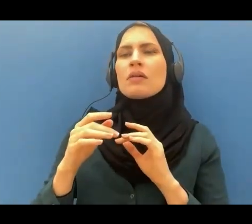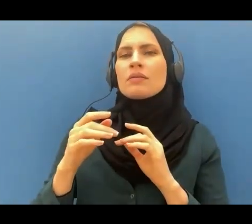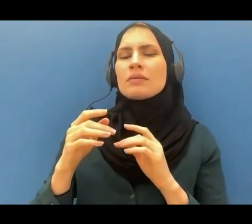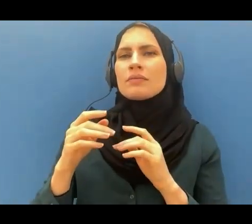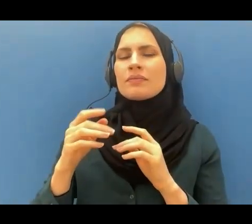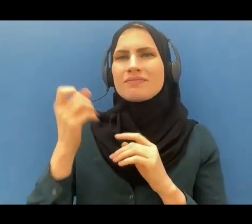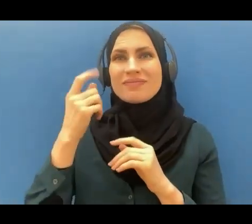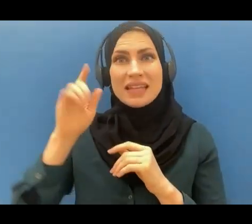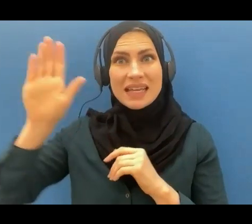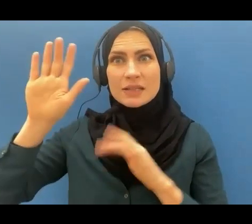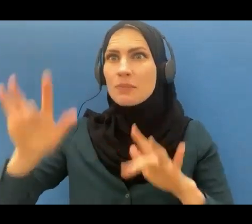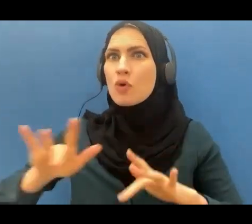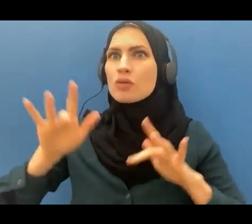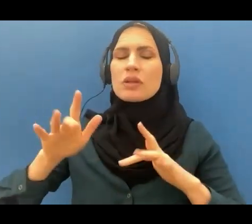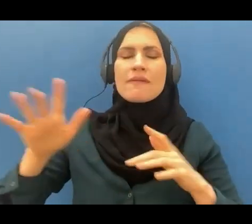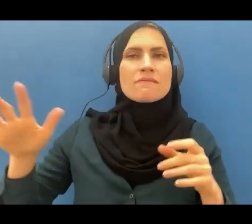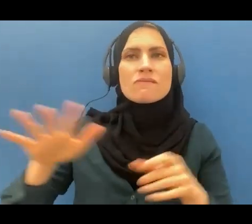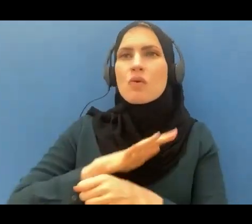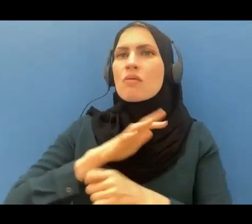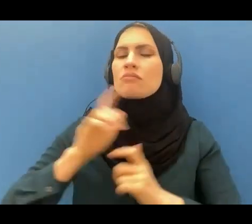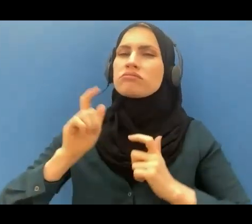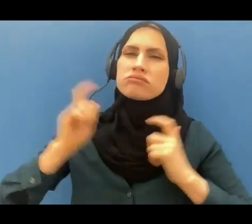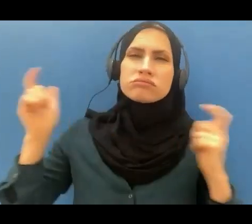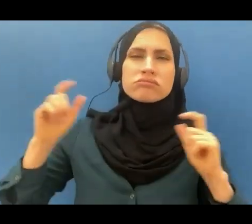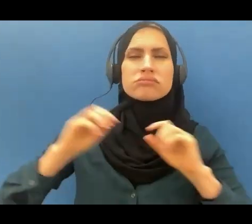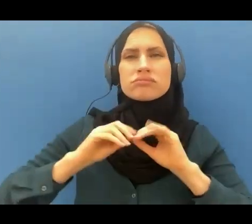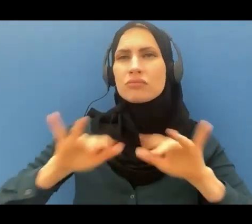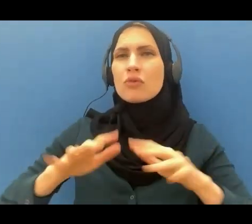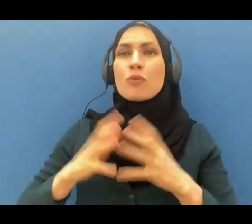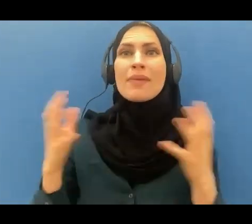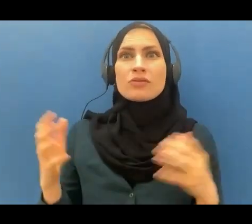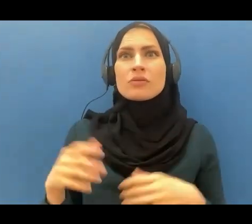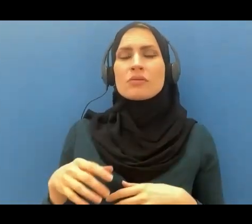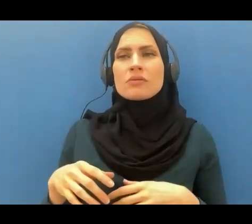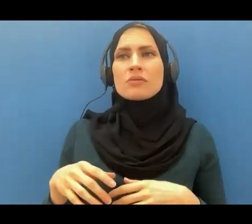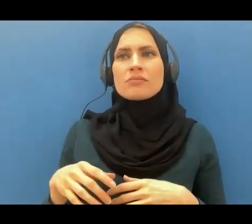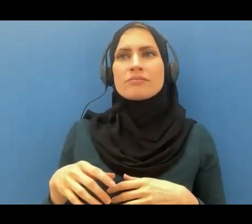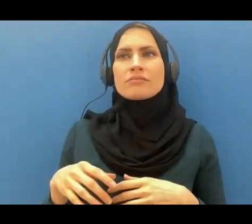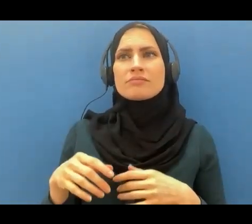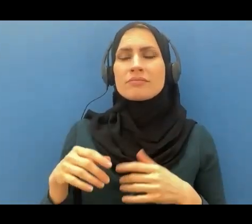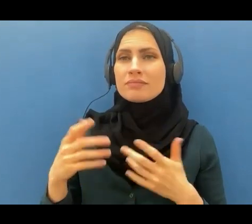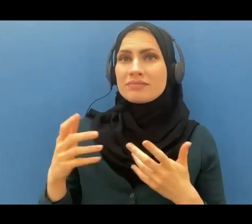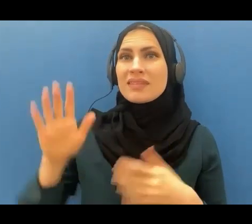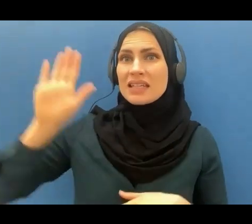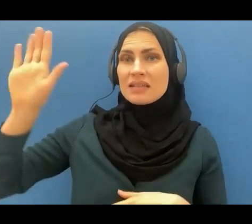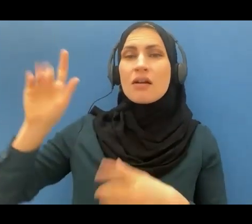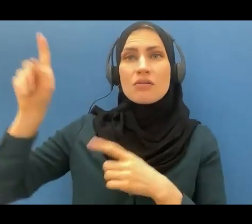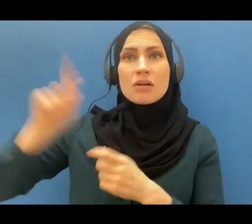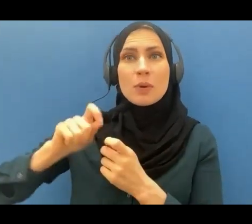encompassing and readily delivered by the will of Allah subhanahu wa ta'ala whenever we